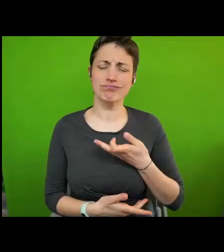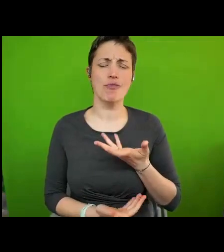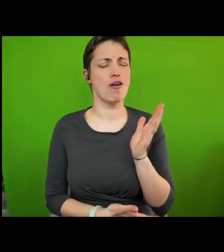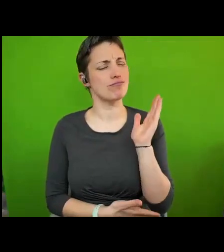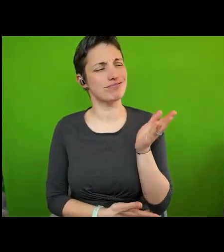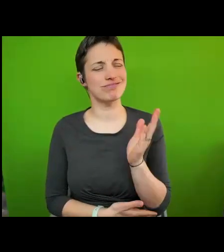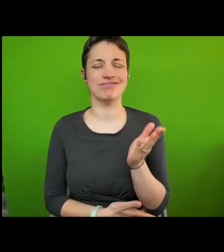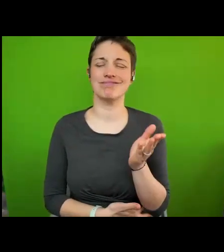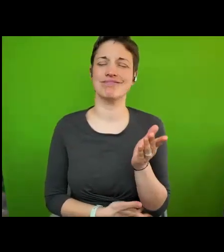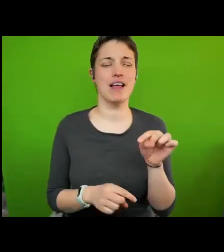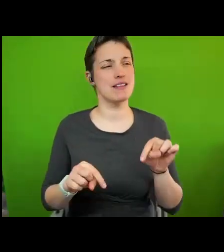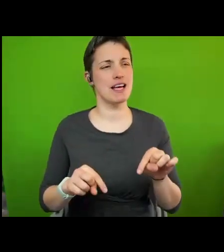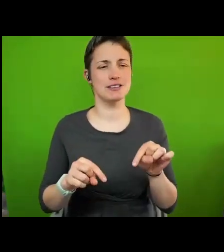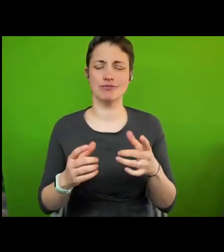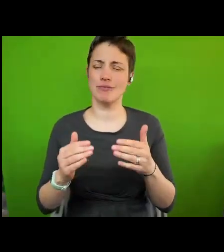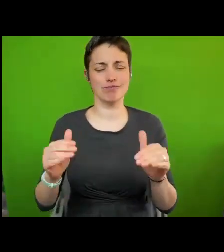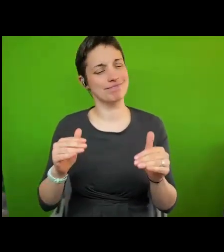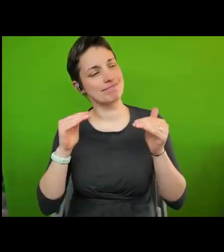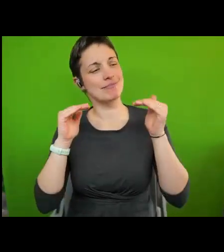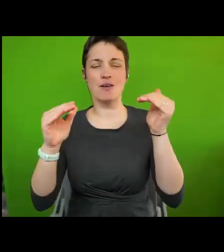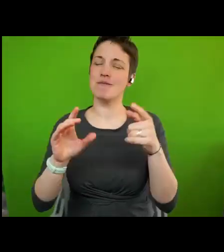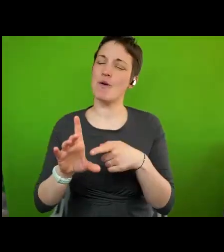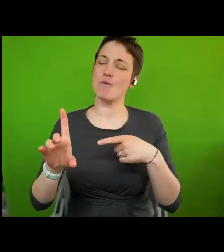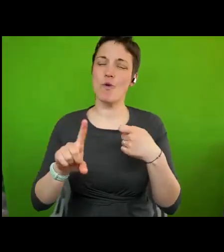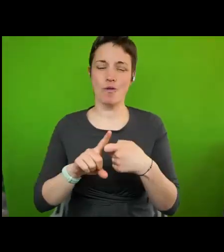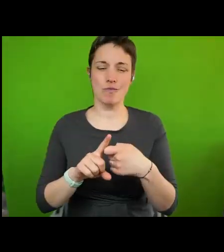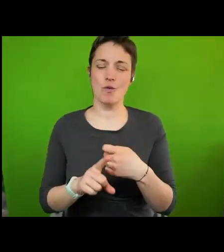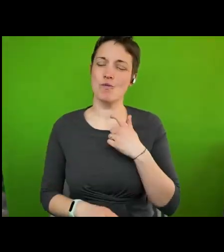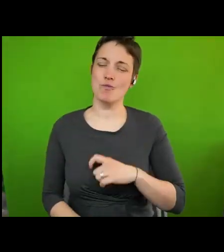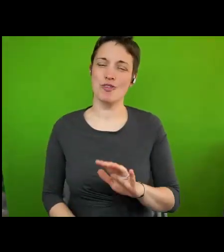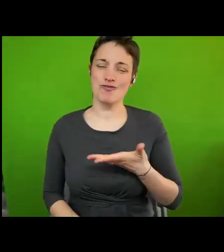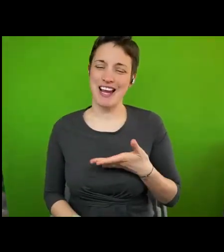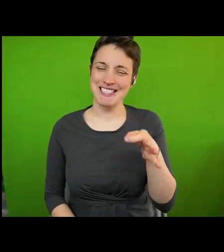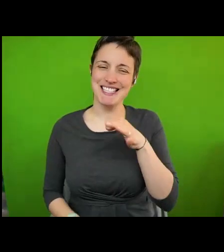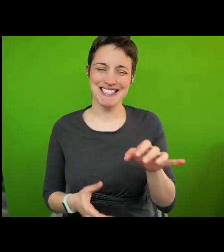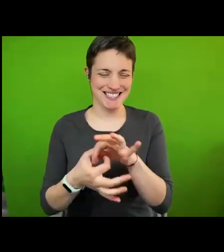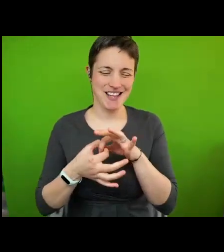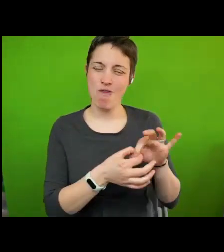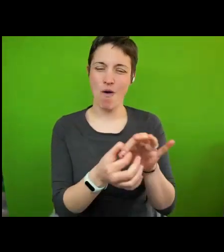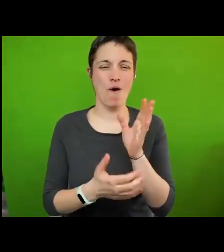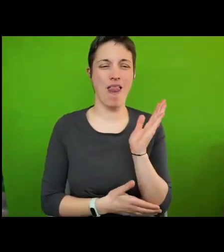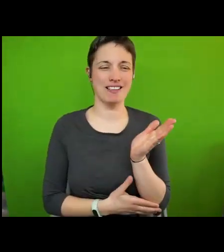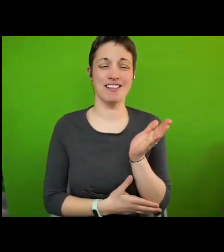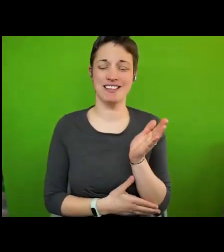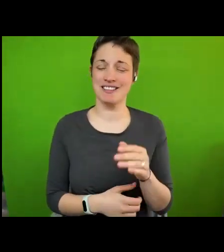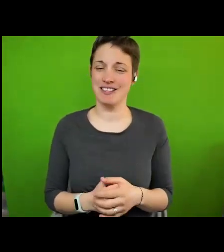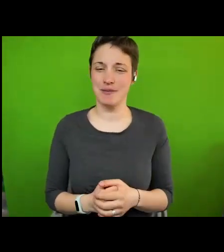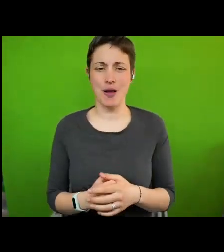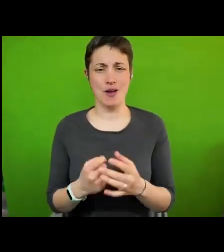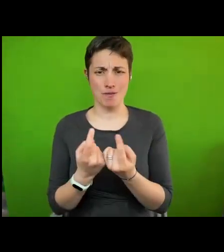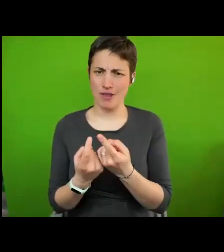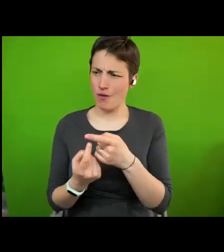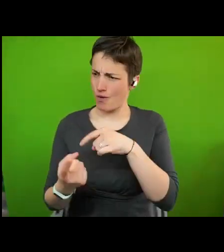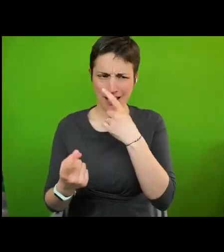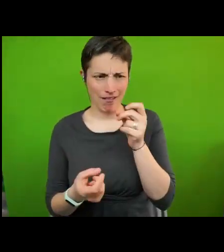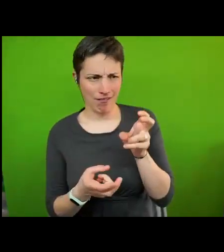prestigious York Human Rights City Network lecture, something we already can learn from York, because we